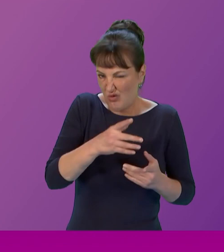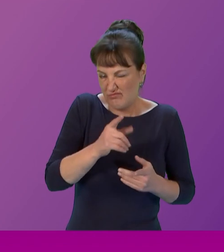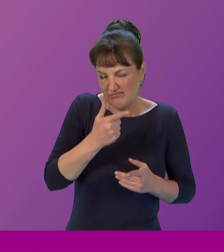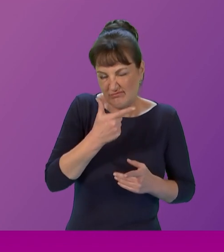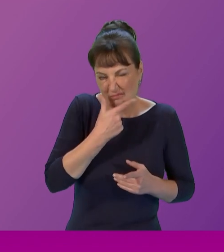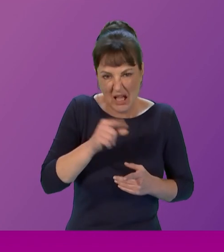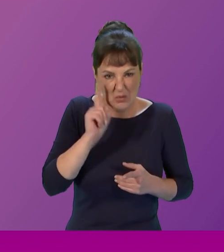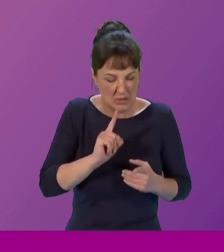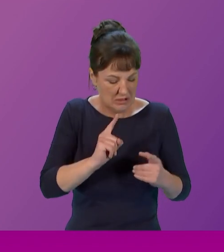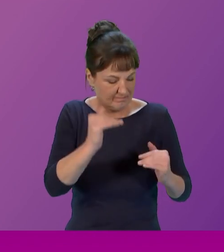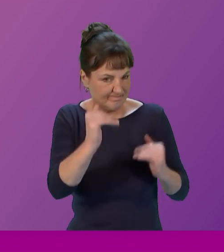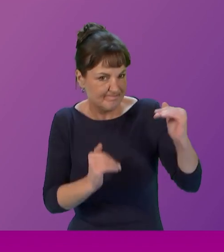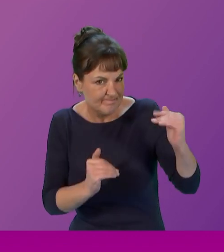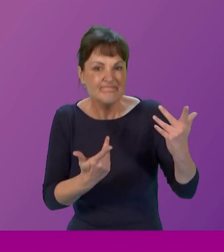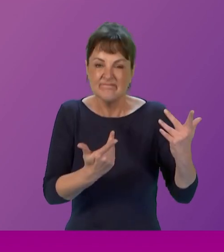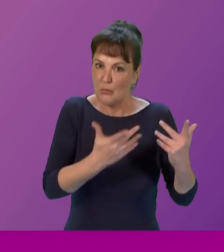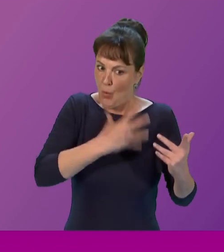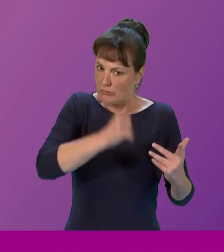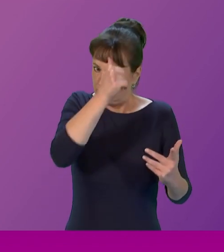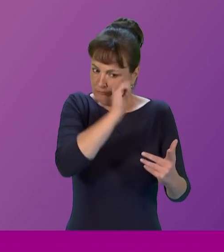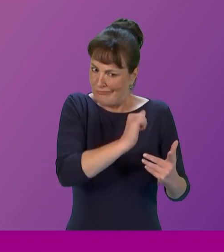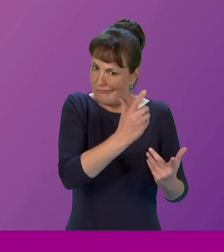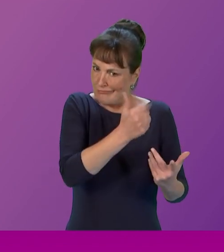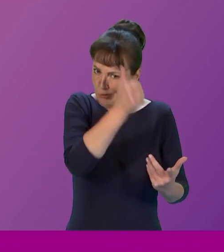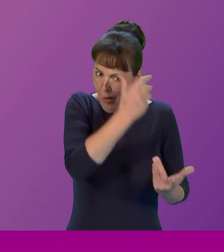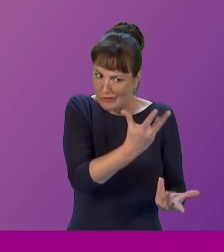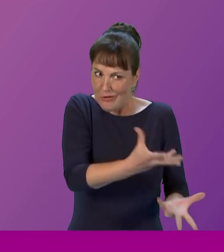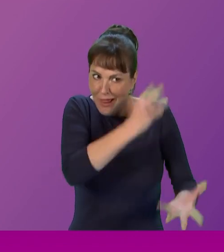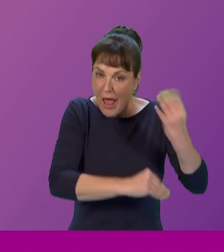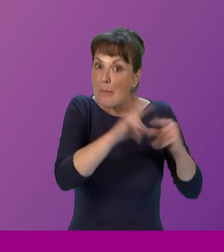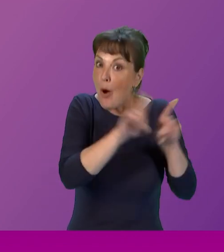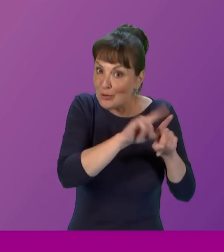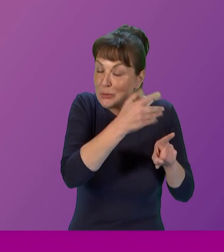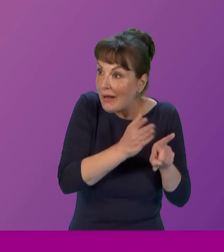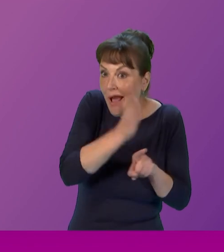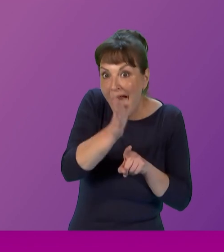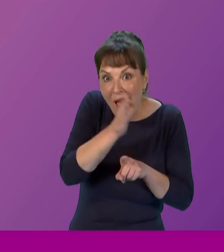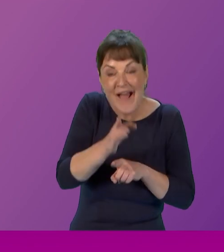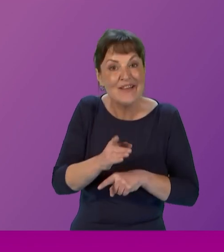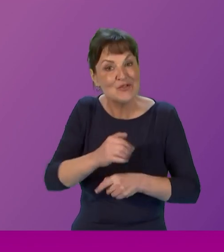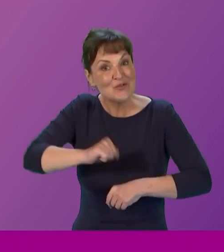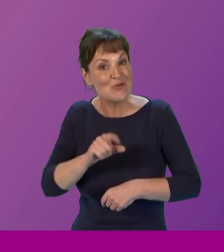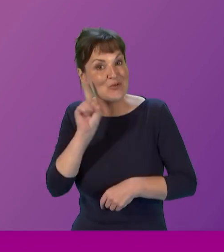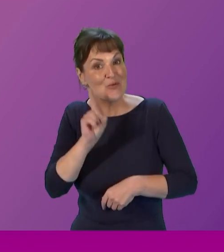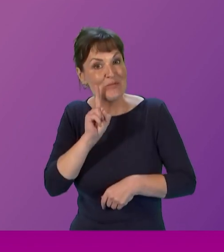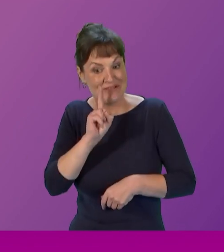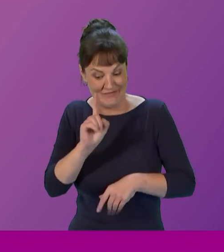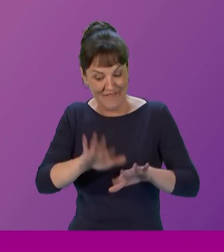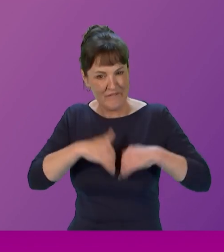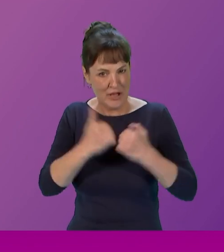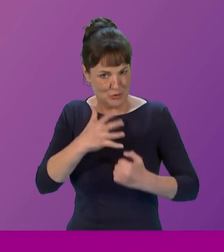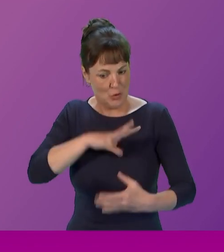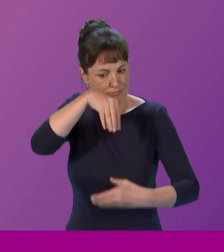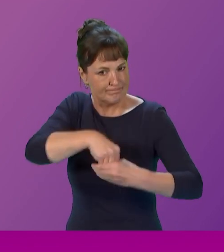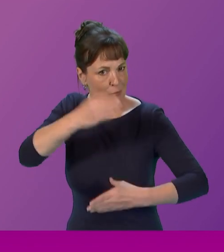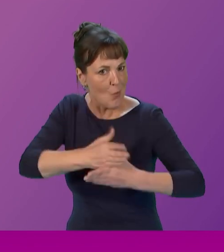she's very keen to use this knowledge as well as her experience of attending Scottish Women's Convention events to work in politics and to